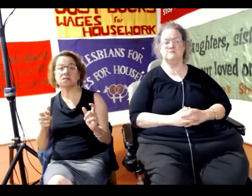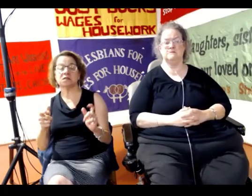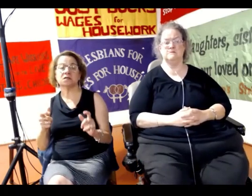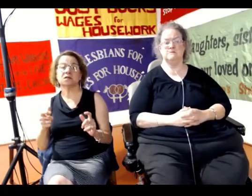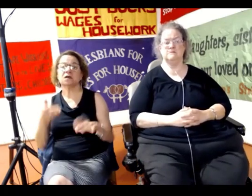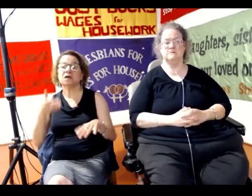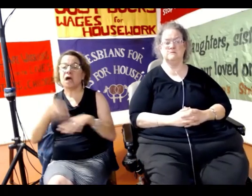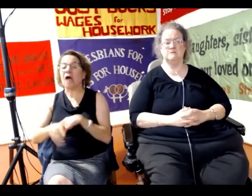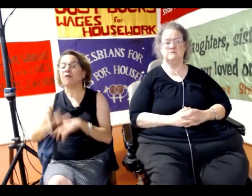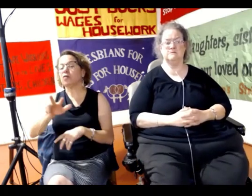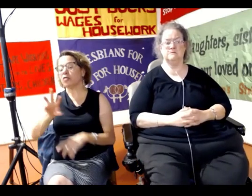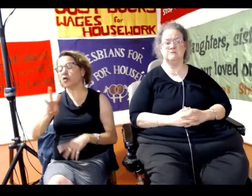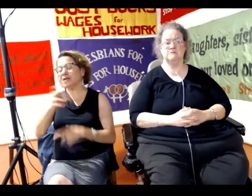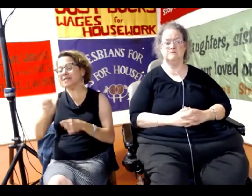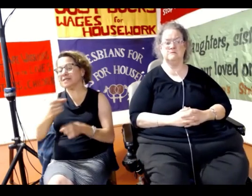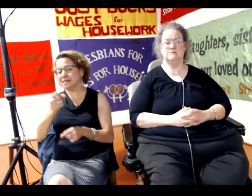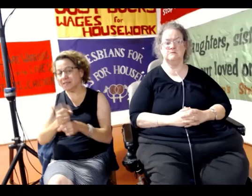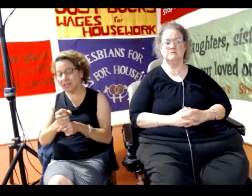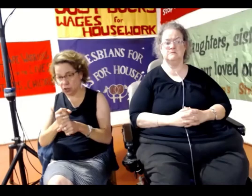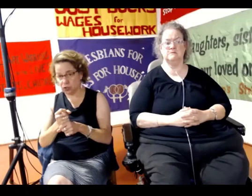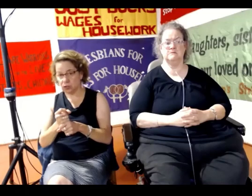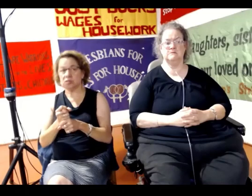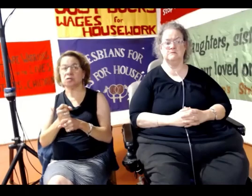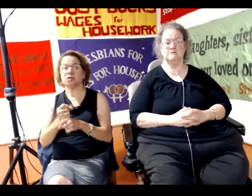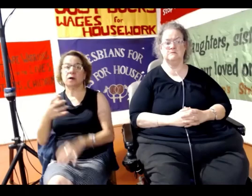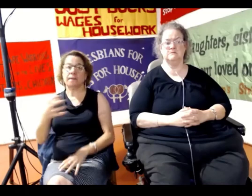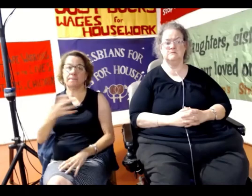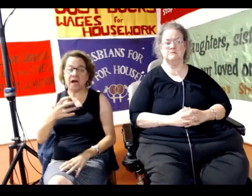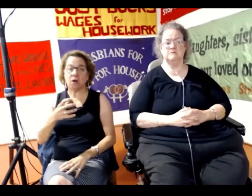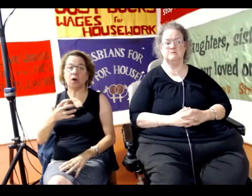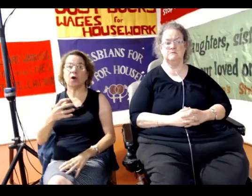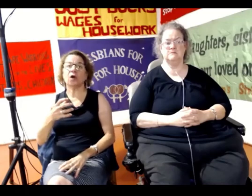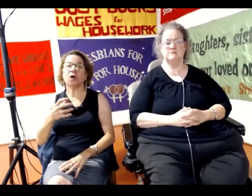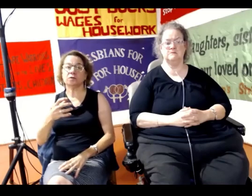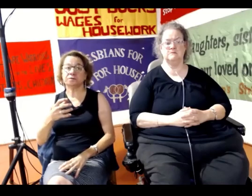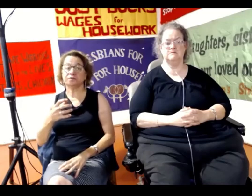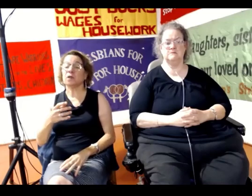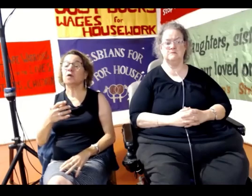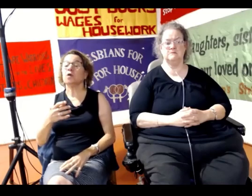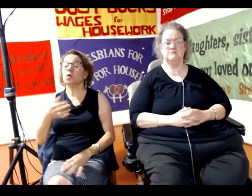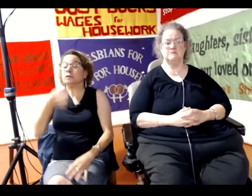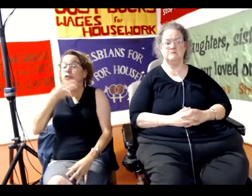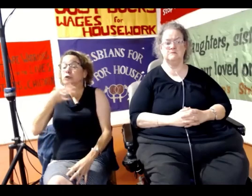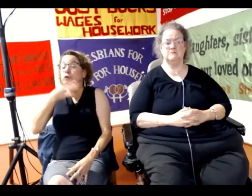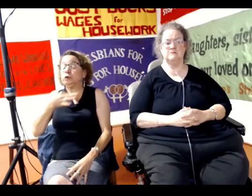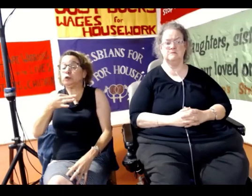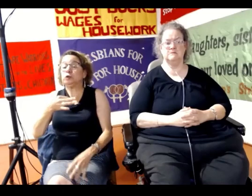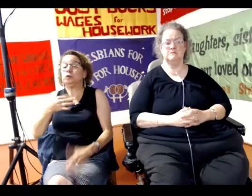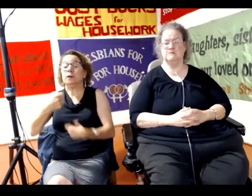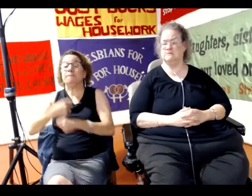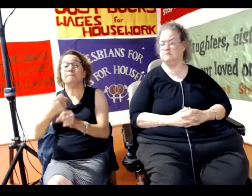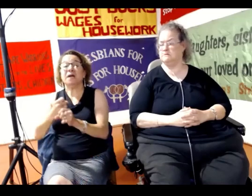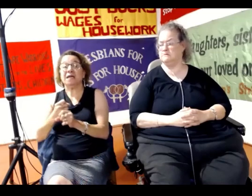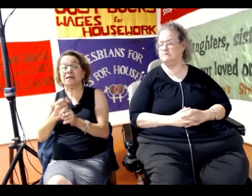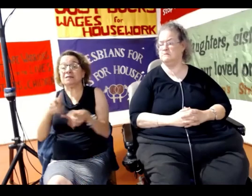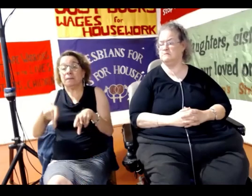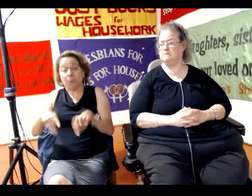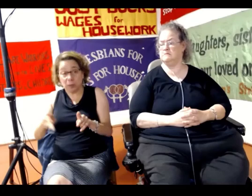after 36 years of campaigning, is on the cusp of winning decriminalization in Thailand.